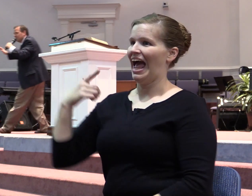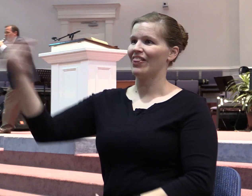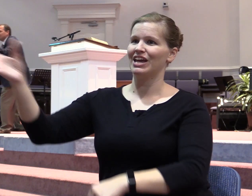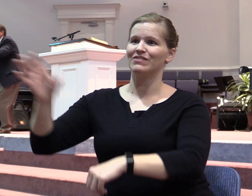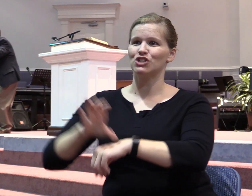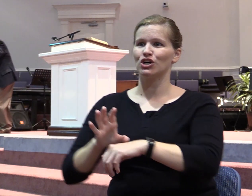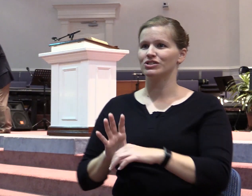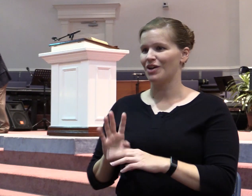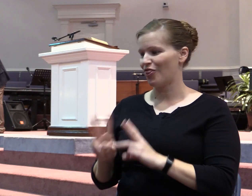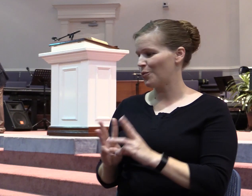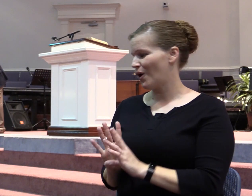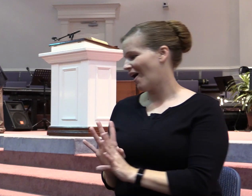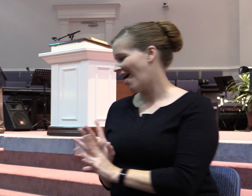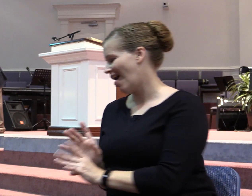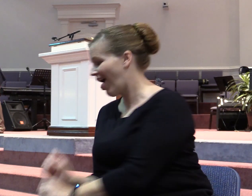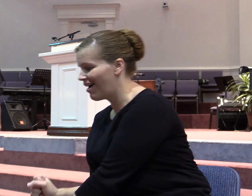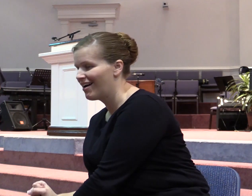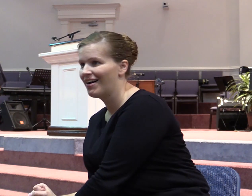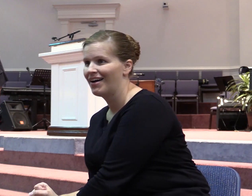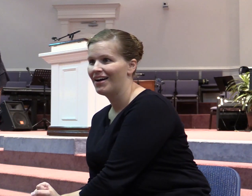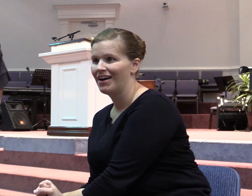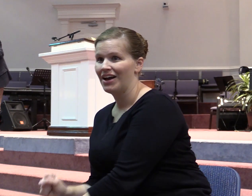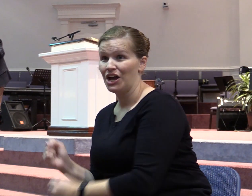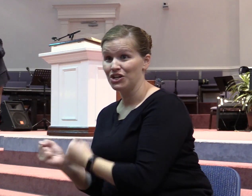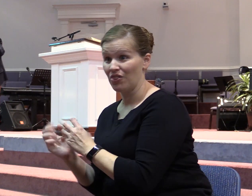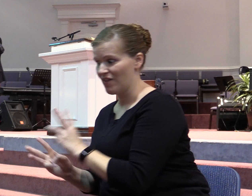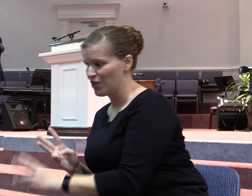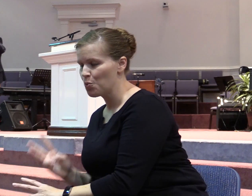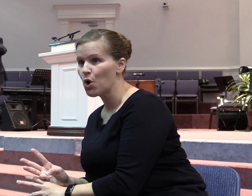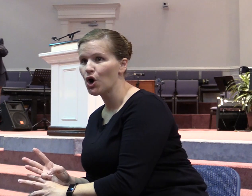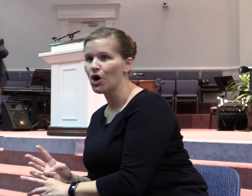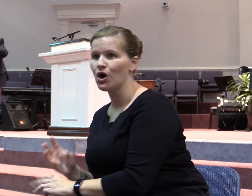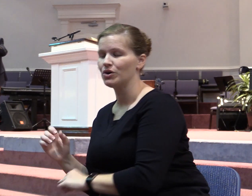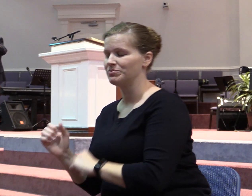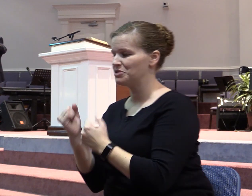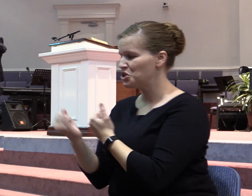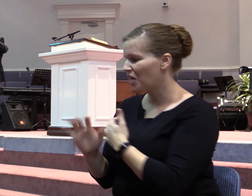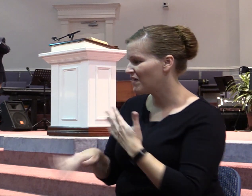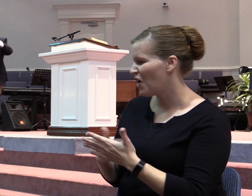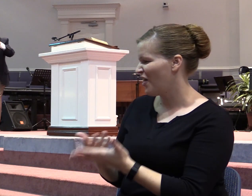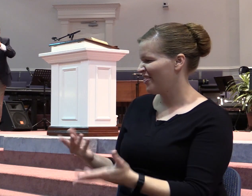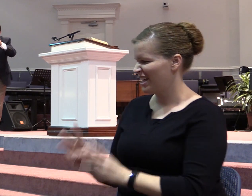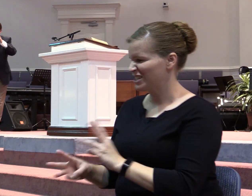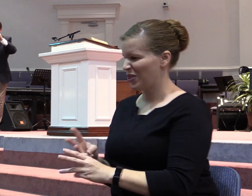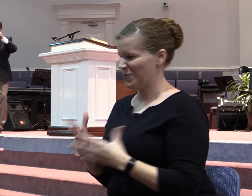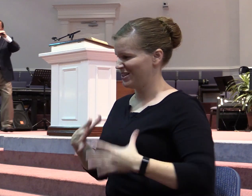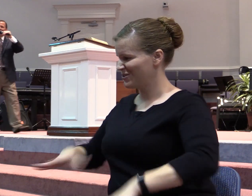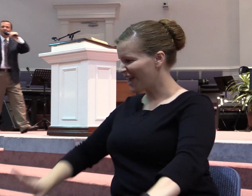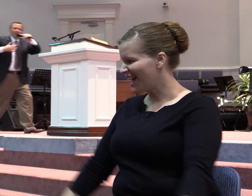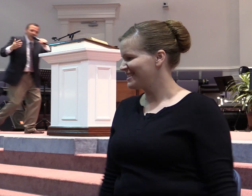become a friend to the world. You love the things in the world. You love the sparkle of the world. You love the dress of the world. You love everything. But now